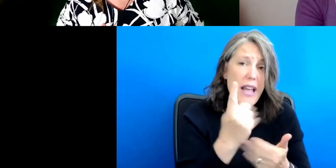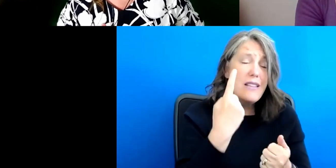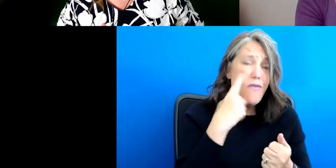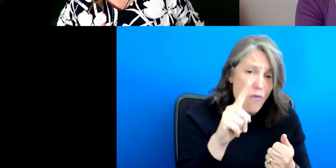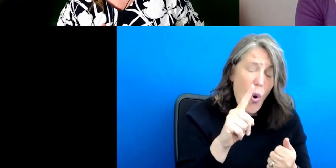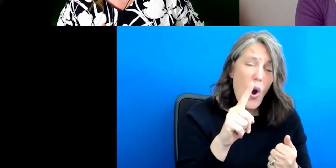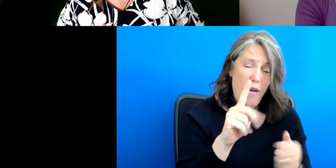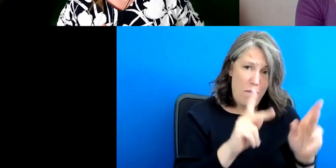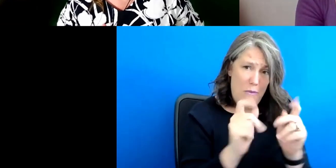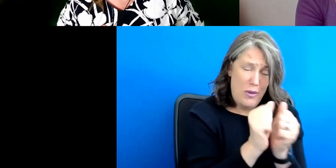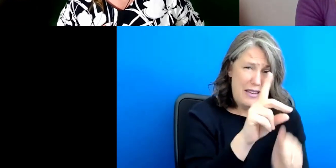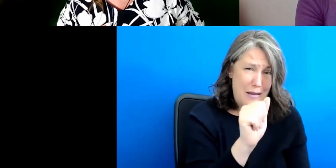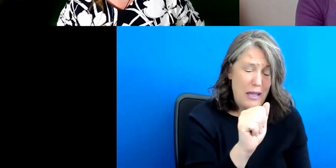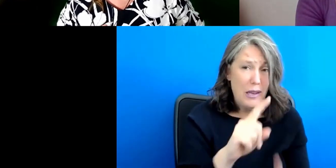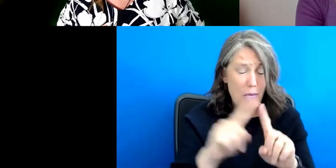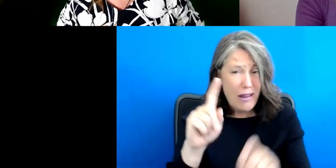in the CRPD.